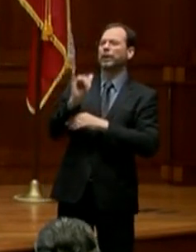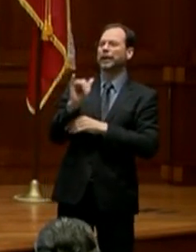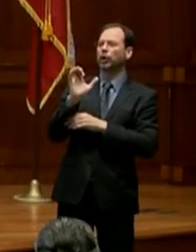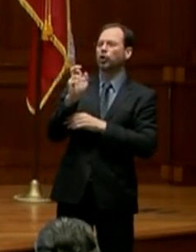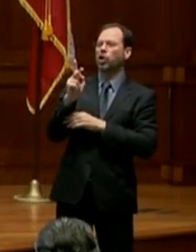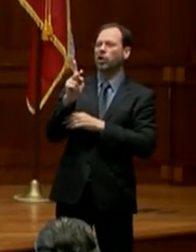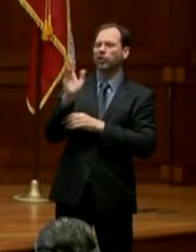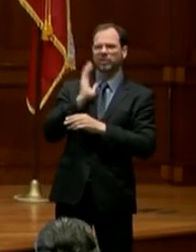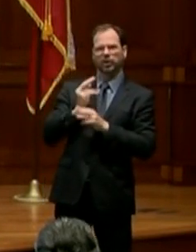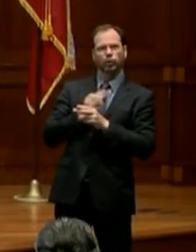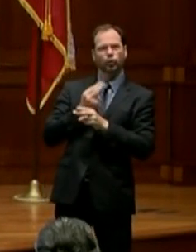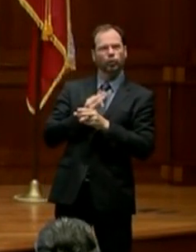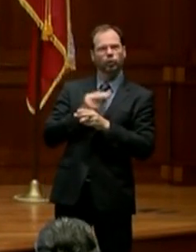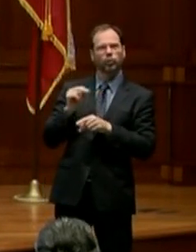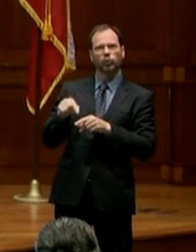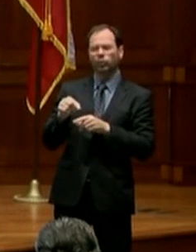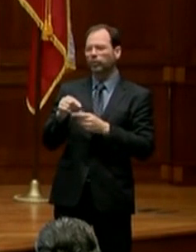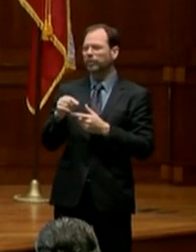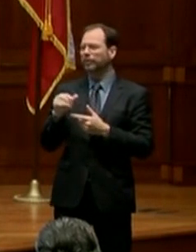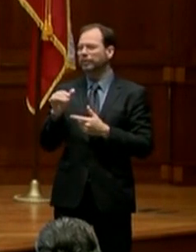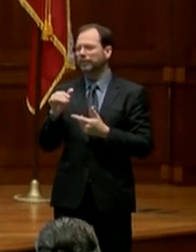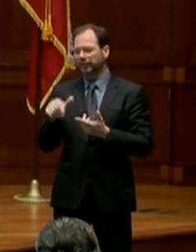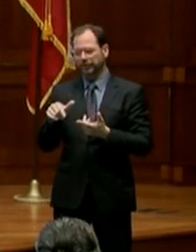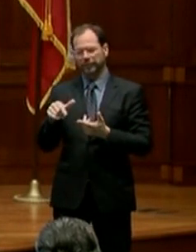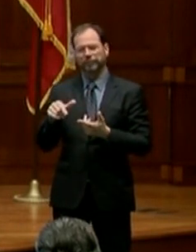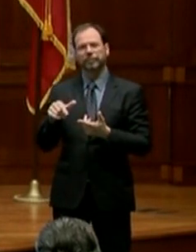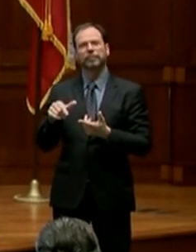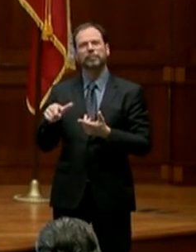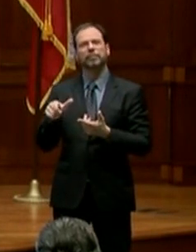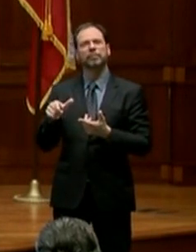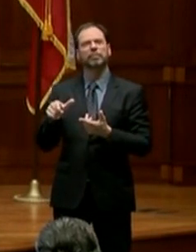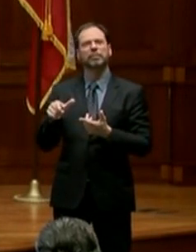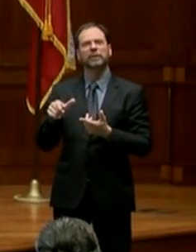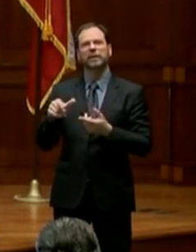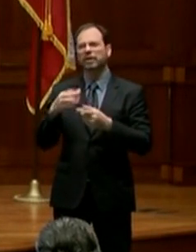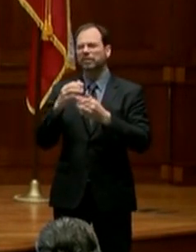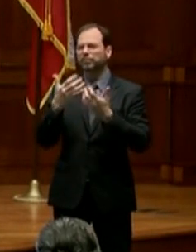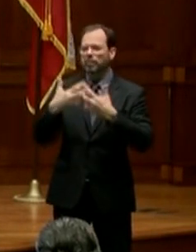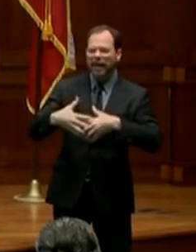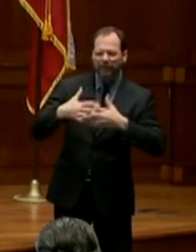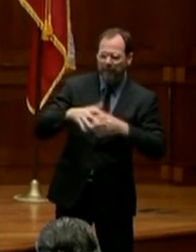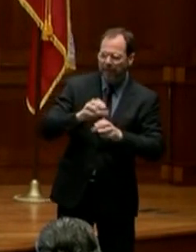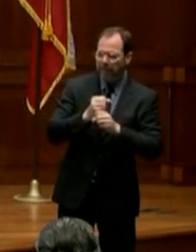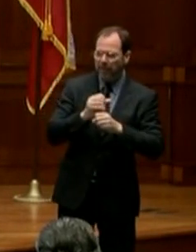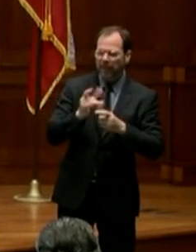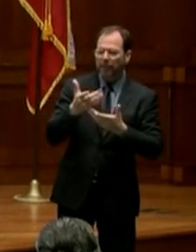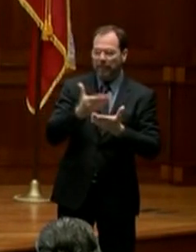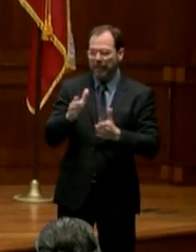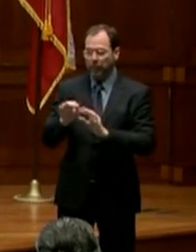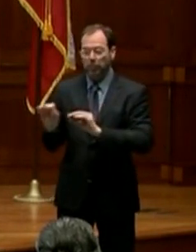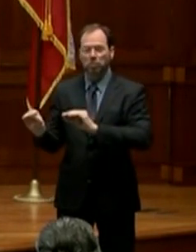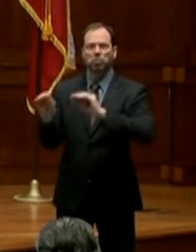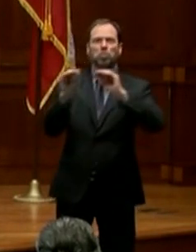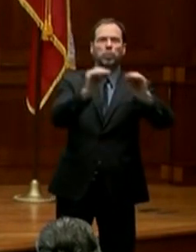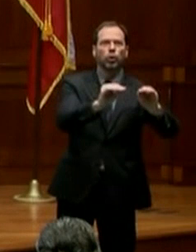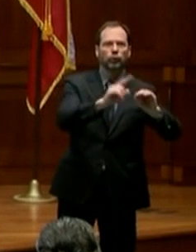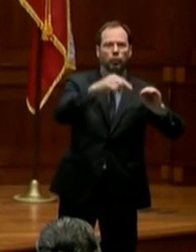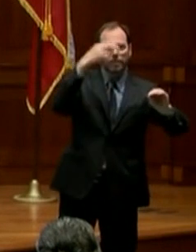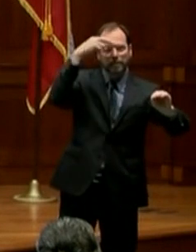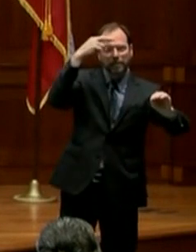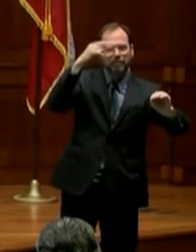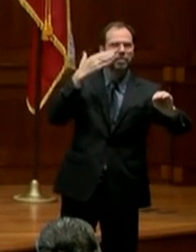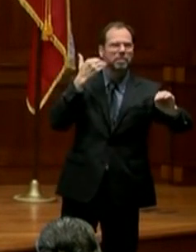Kimberly Clark abandoned in order to move those manufacturing operations to Mexico. And